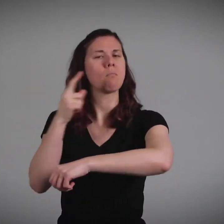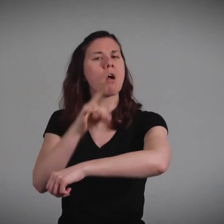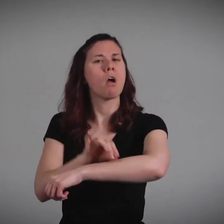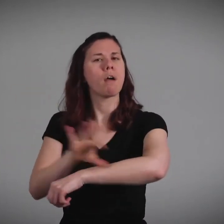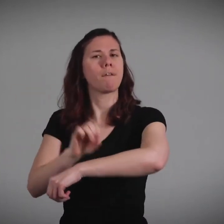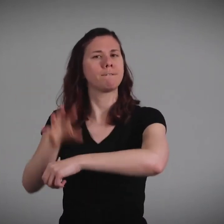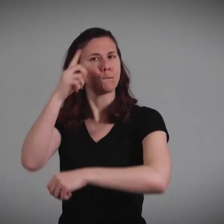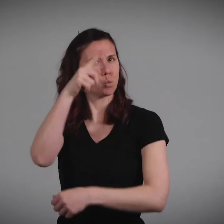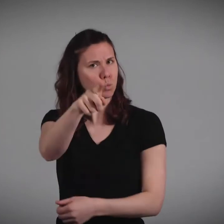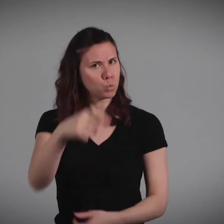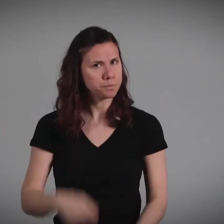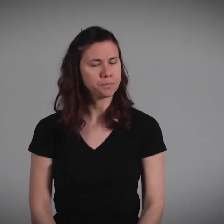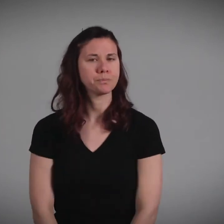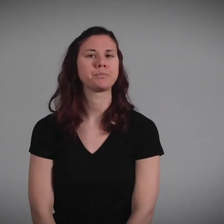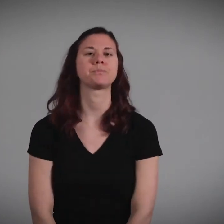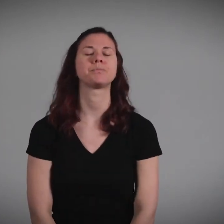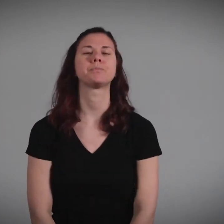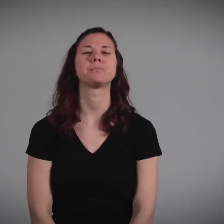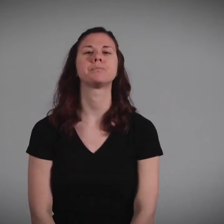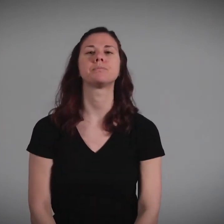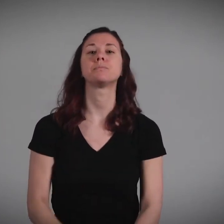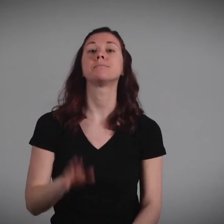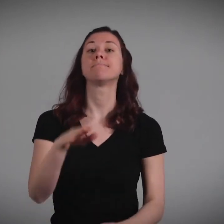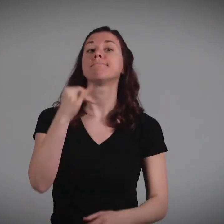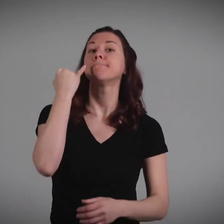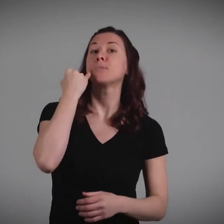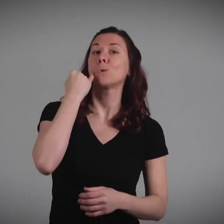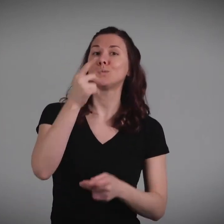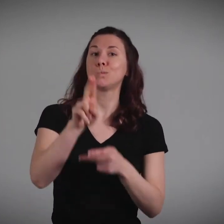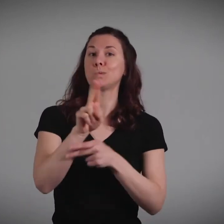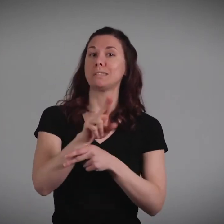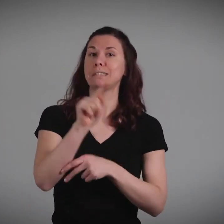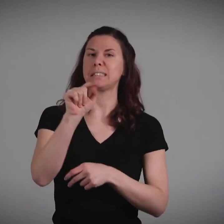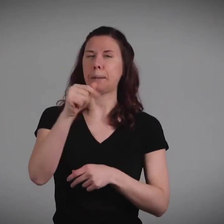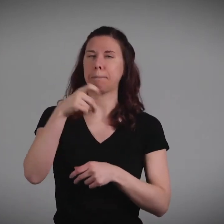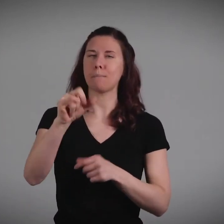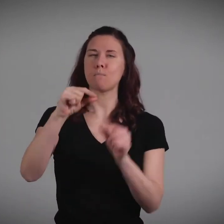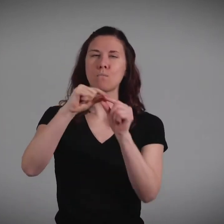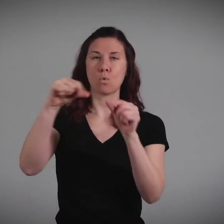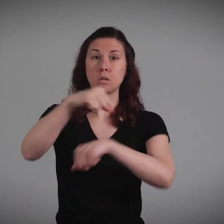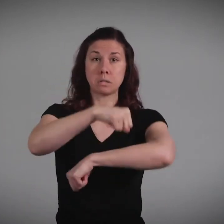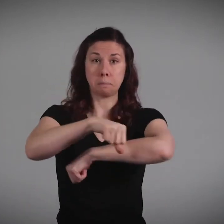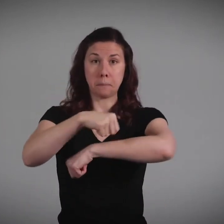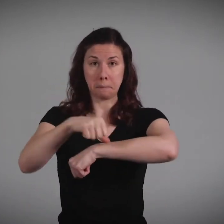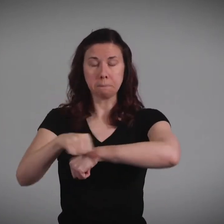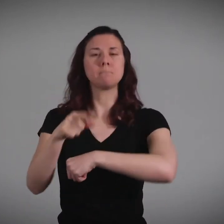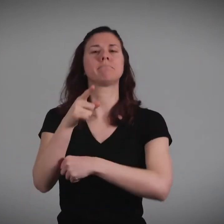If you got tape to fix your laceration, remember to check and make sure it's staying clean and dry.